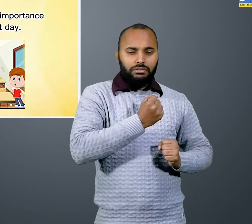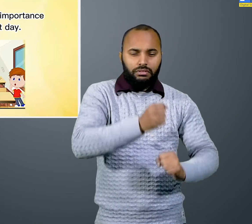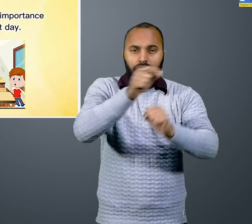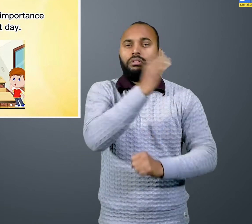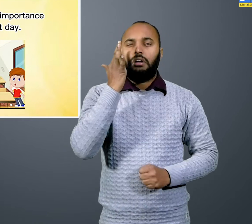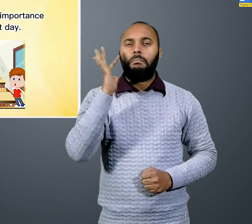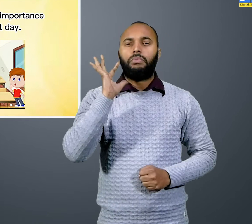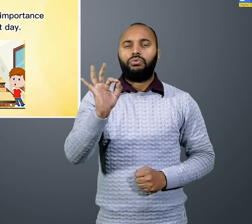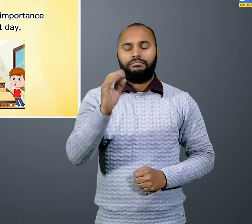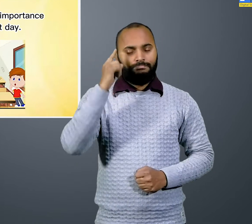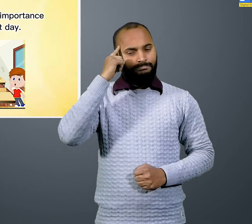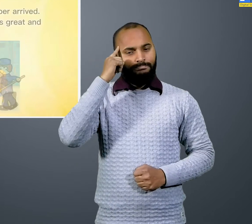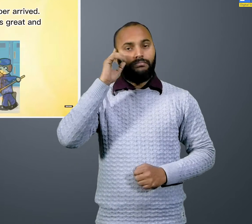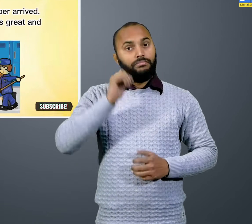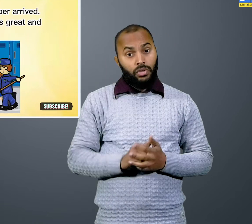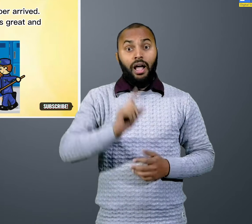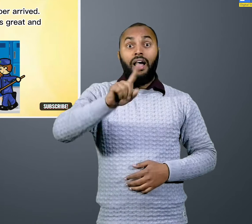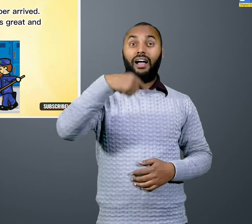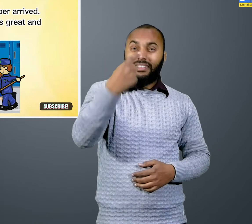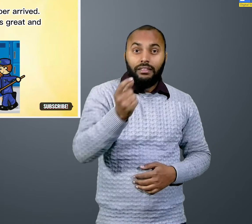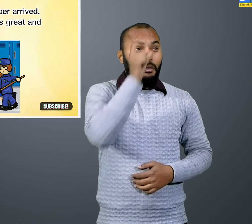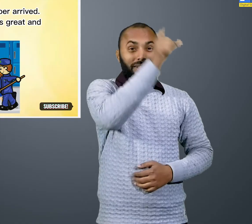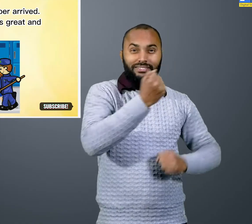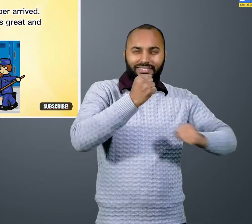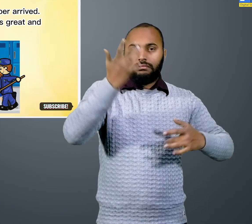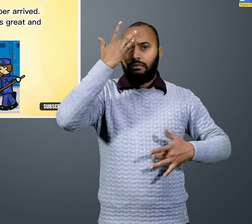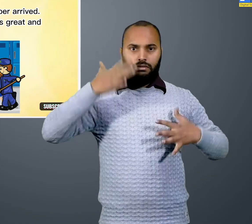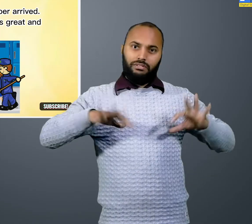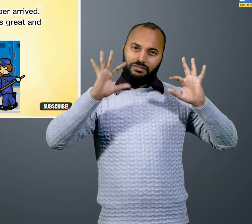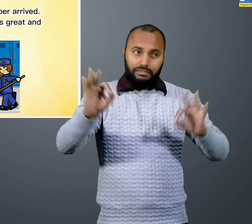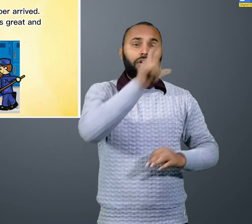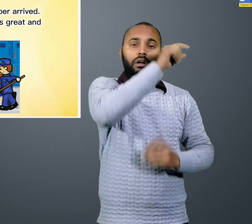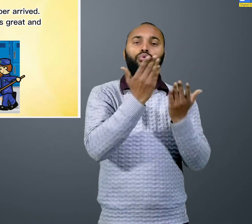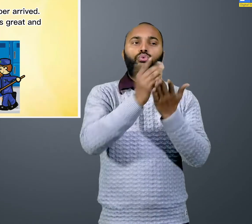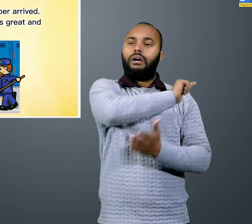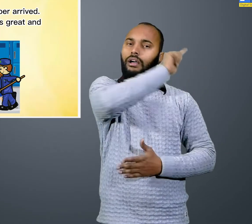of the sweeper that day. Next day, when the sweeper arrived,